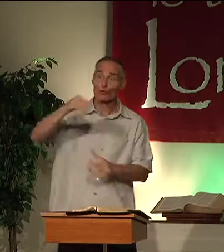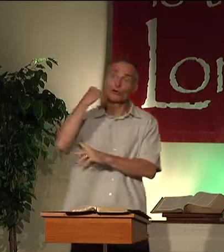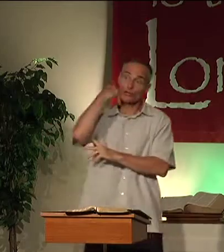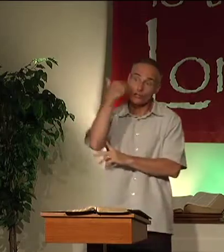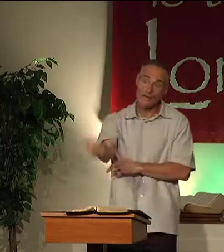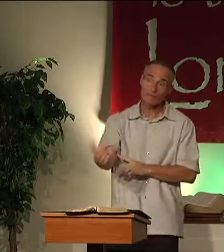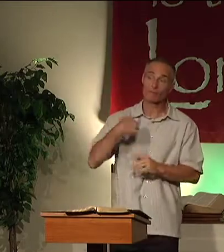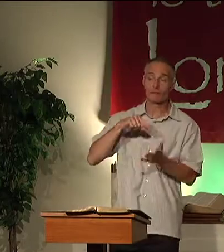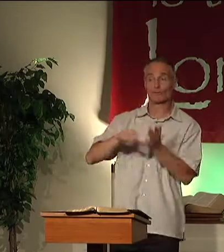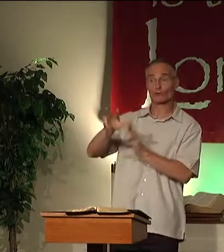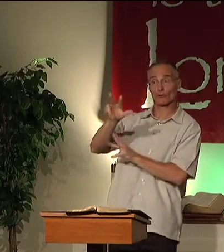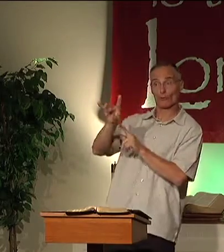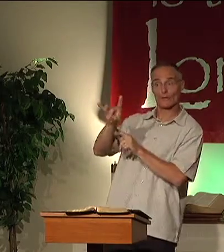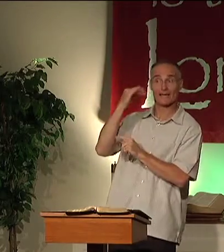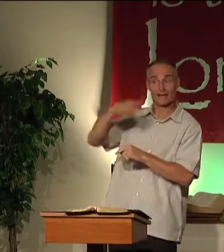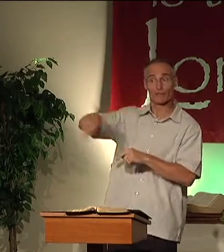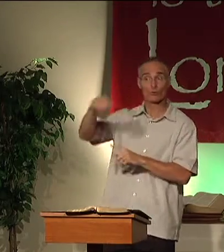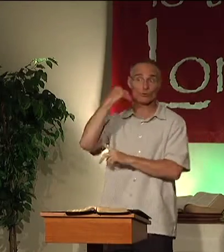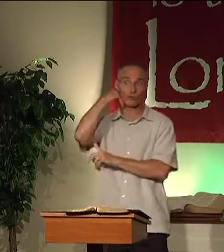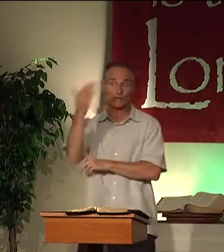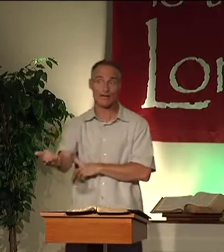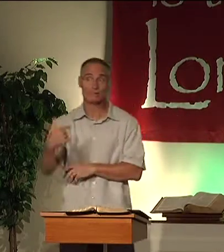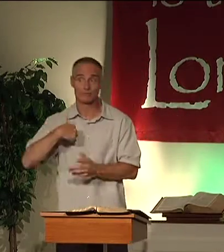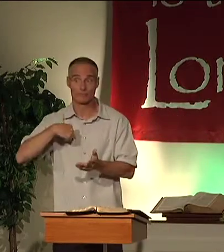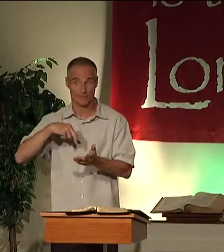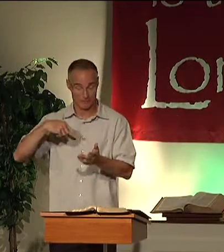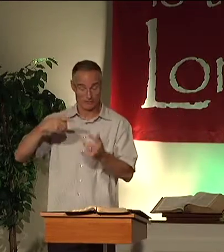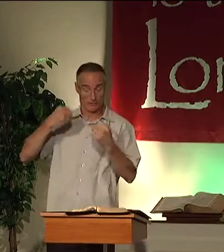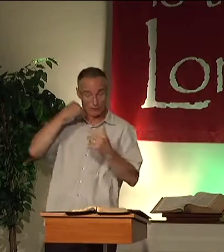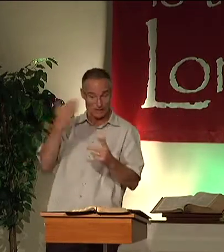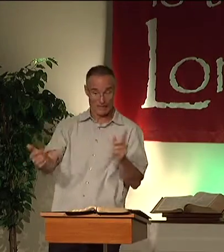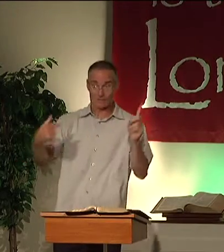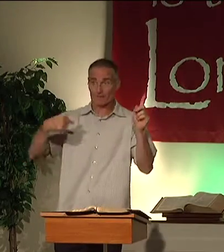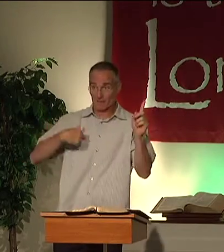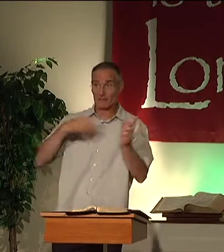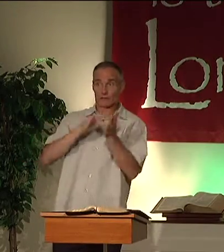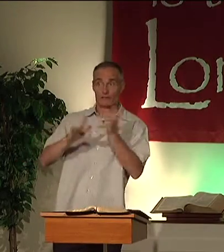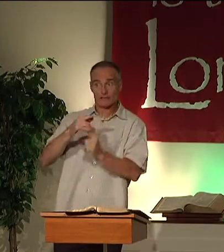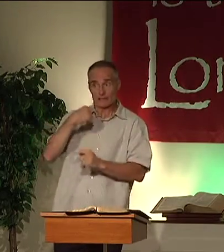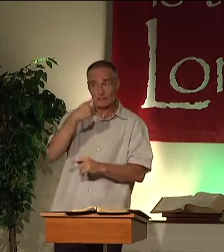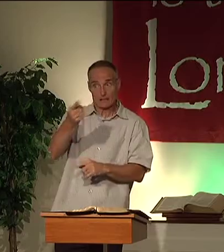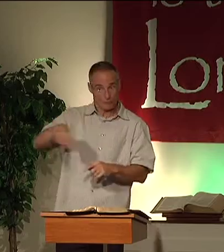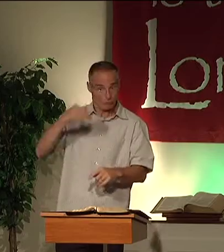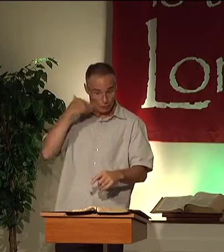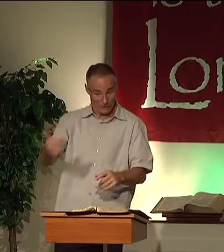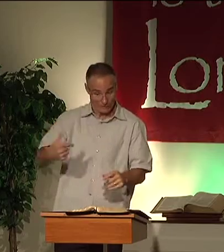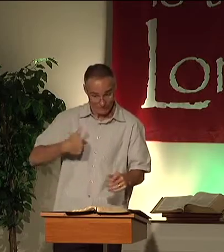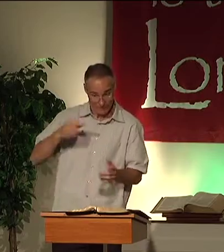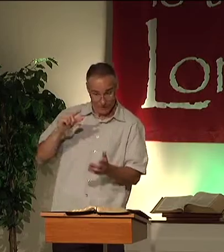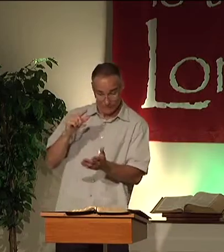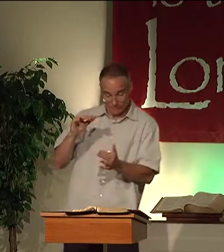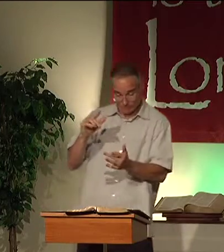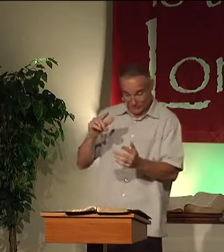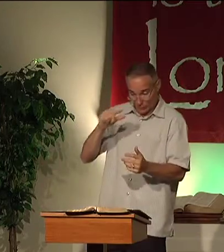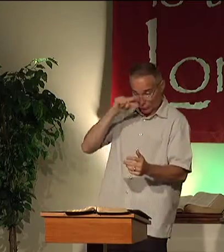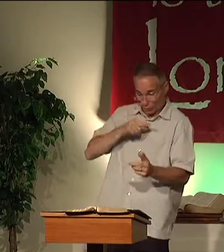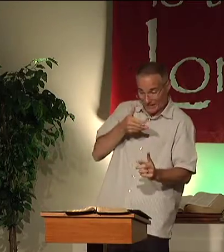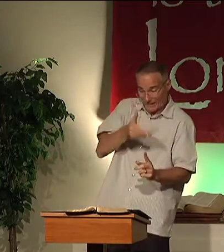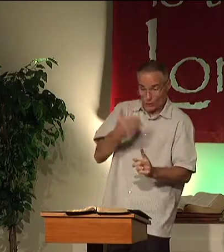For you, if you are ashamed of me, in verse 38, if you are ashamed of me, Jesus says, if you are ashamed of me,